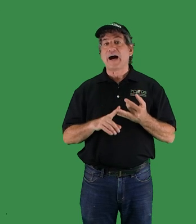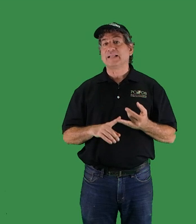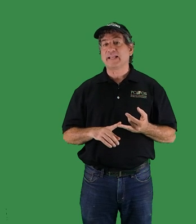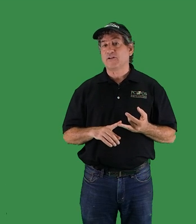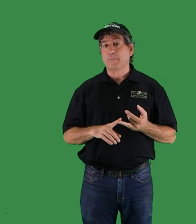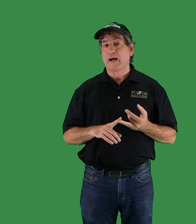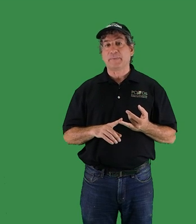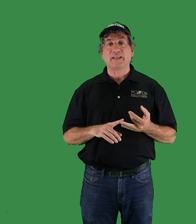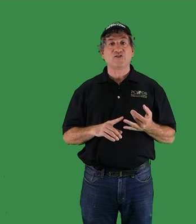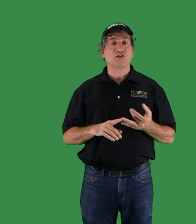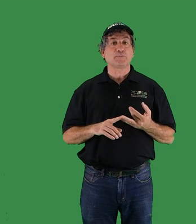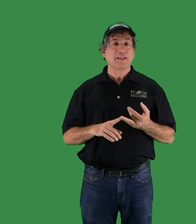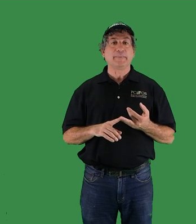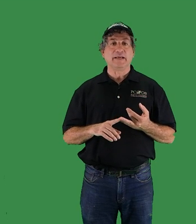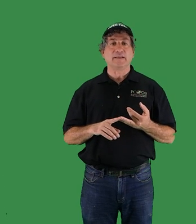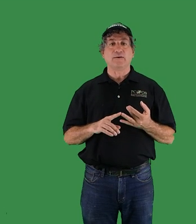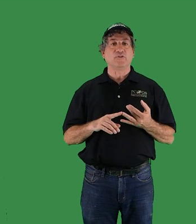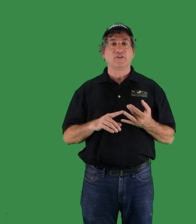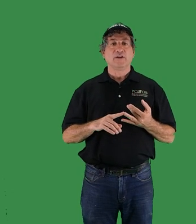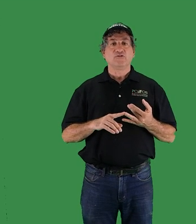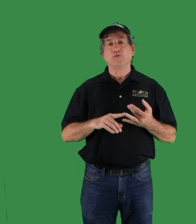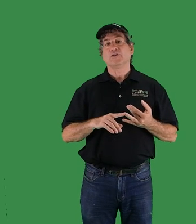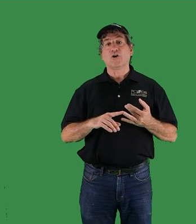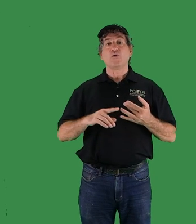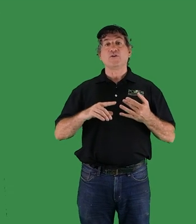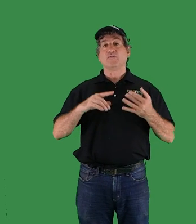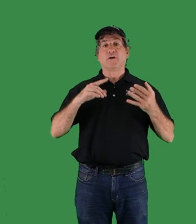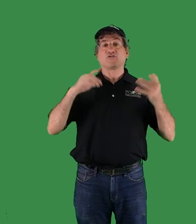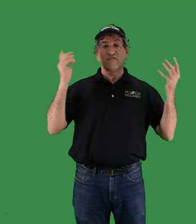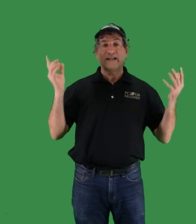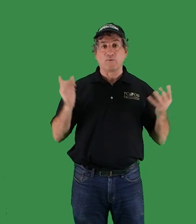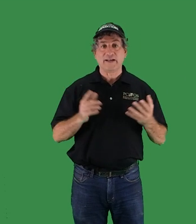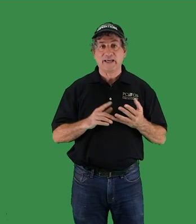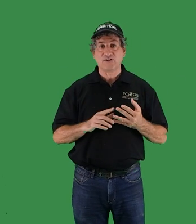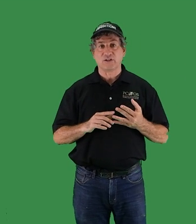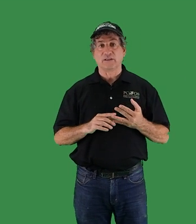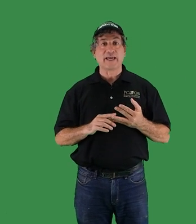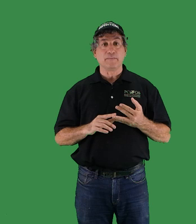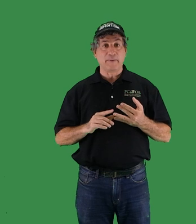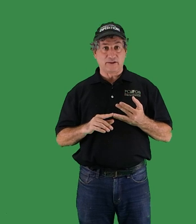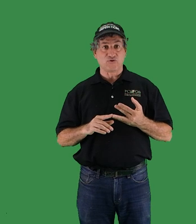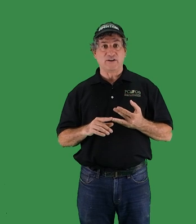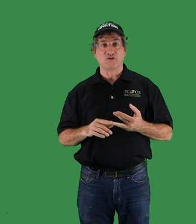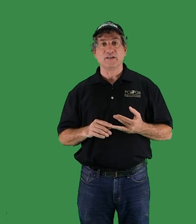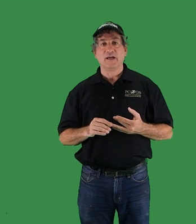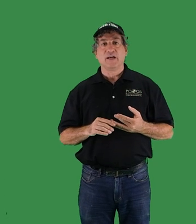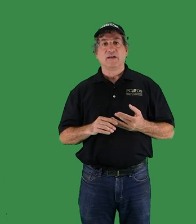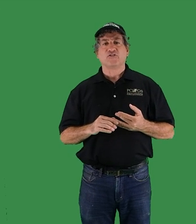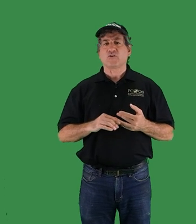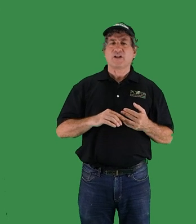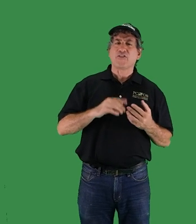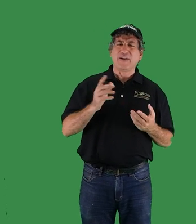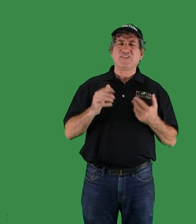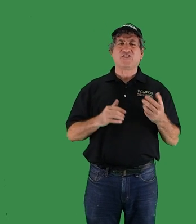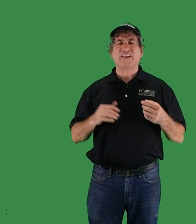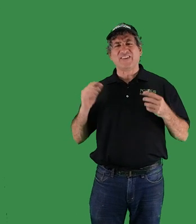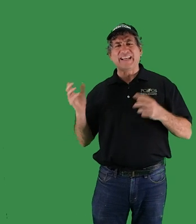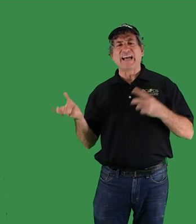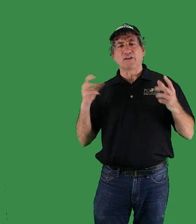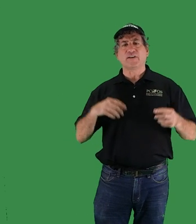pollinator populations plummeting that was due to low ultraviolet radiation light penetration. Certain other insects getting out of